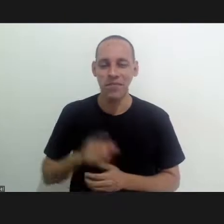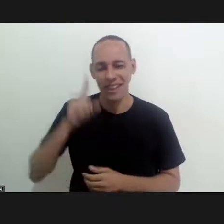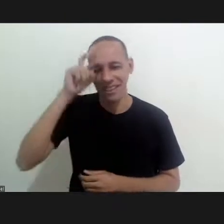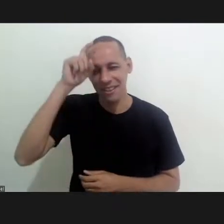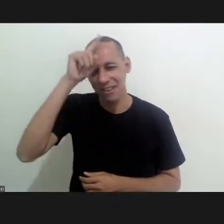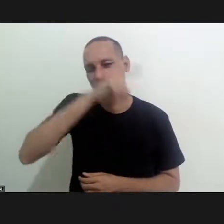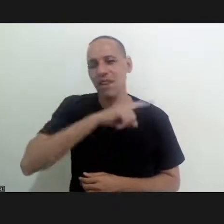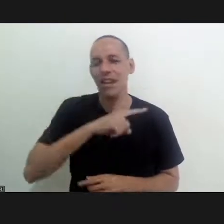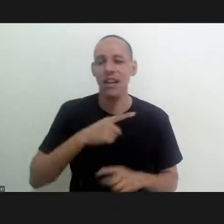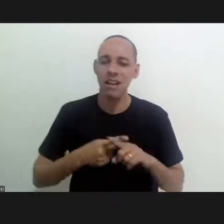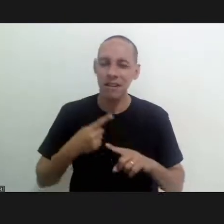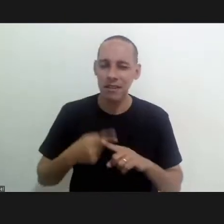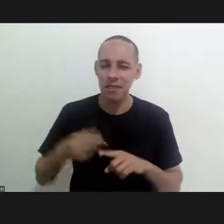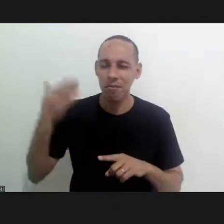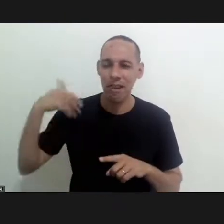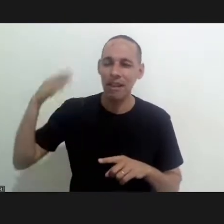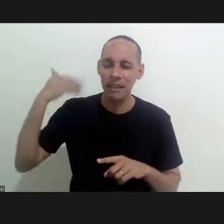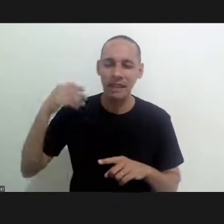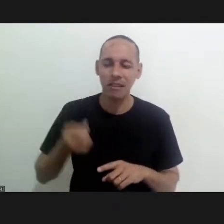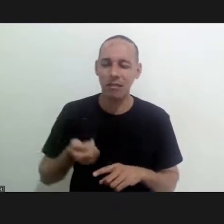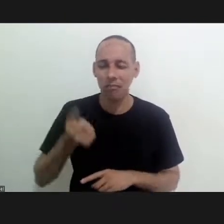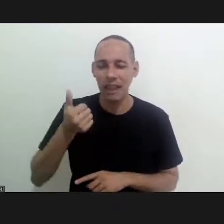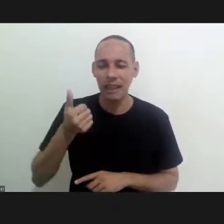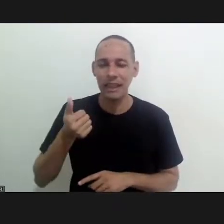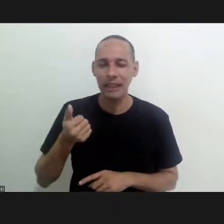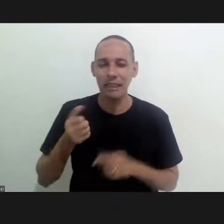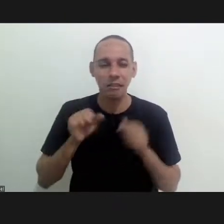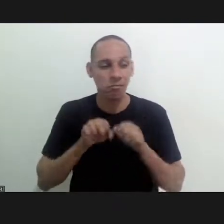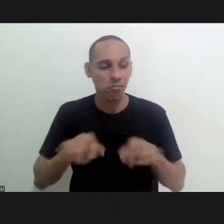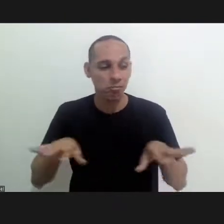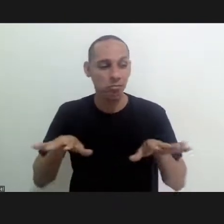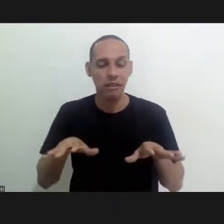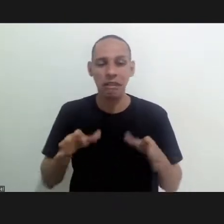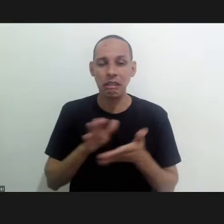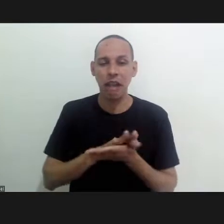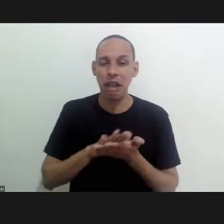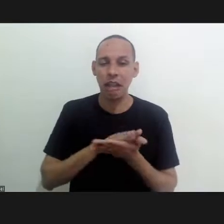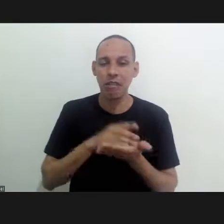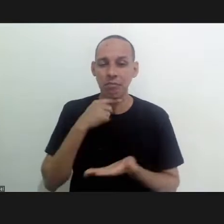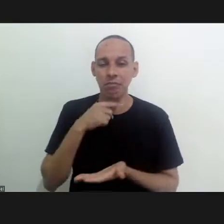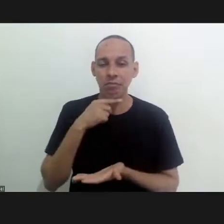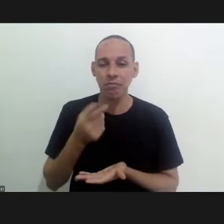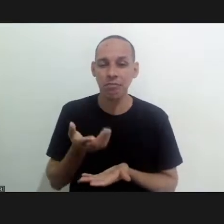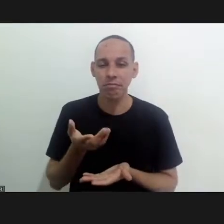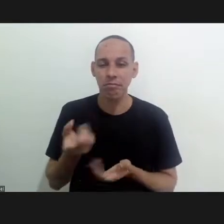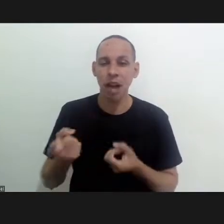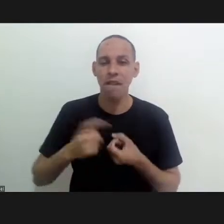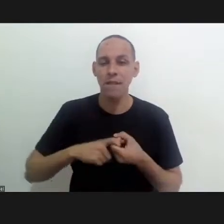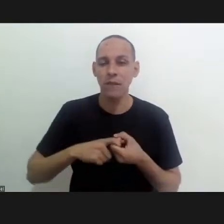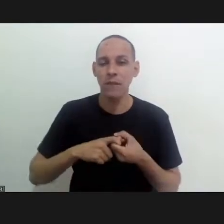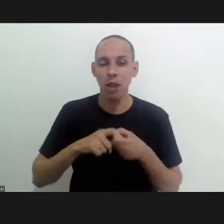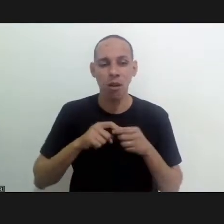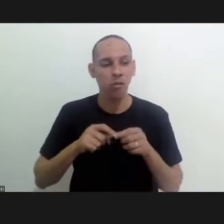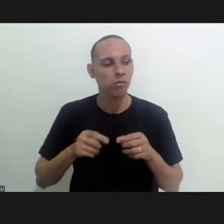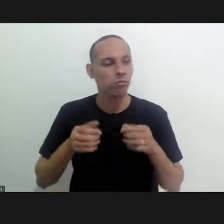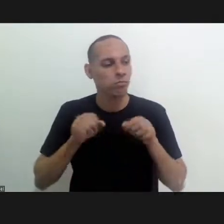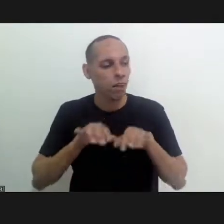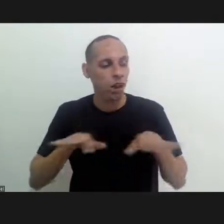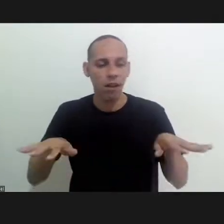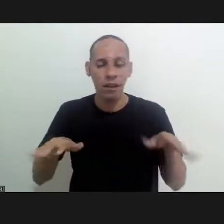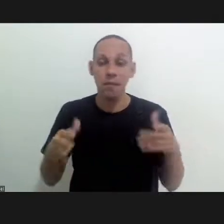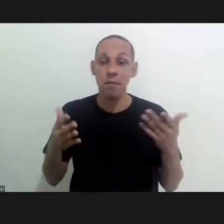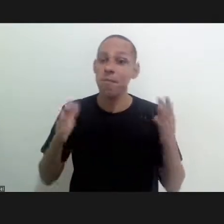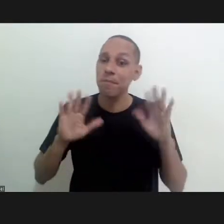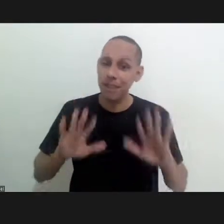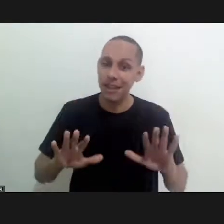at a stage of many many difficulties and basically without a possibility of circulating